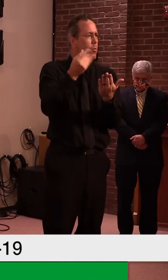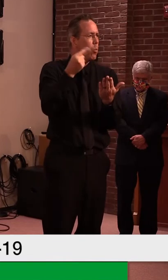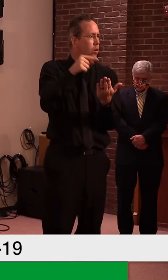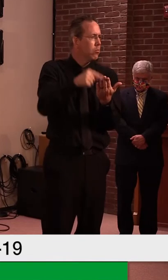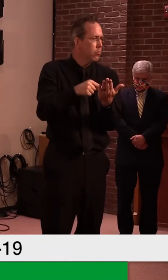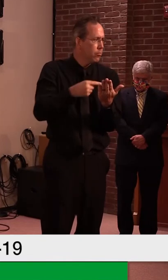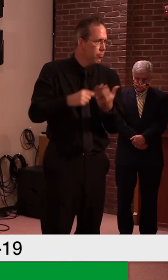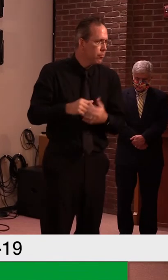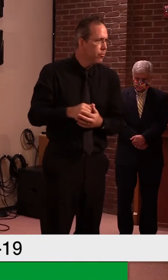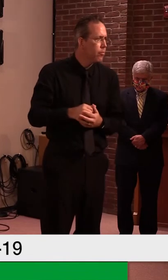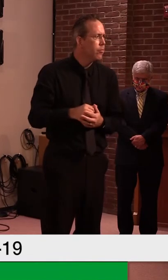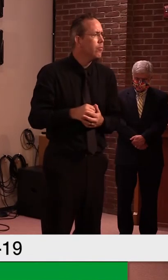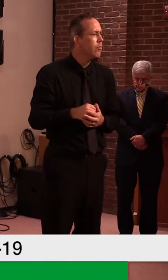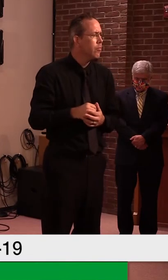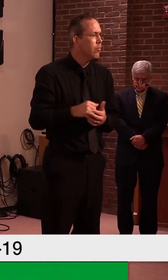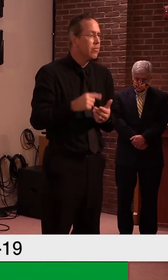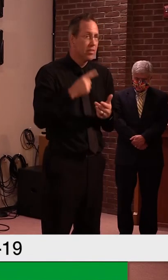since July?